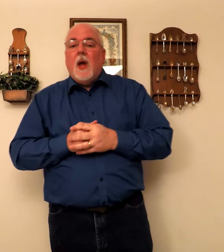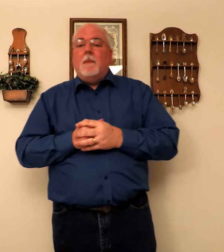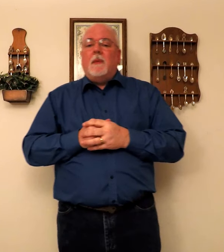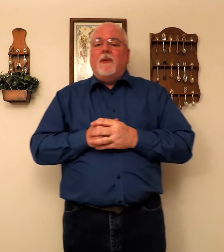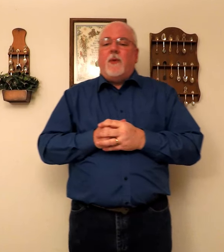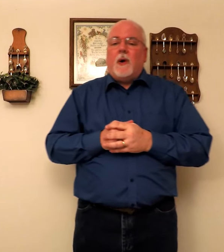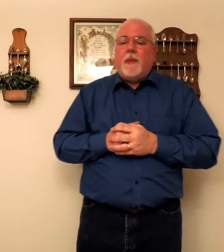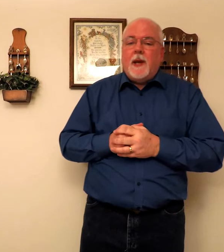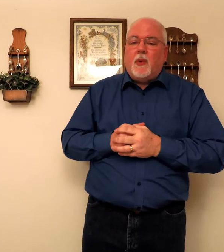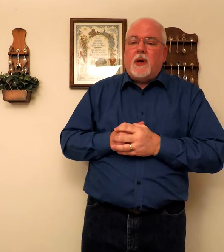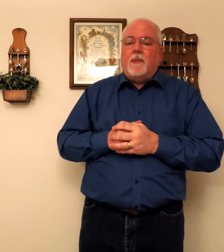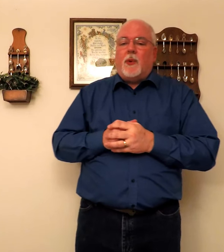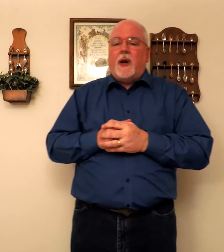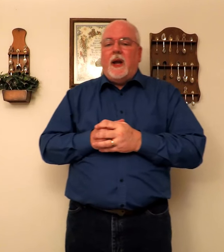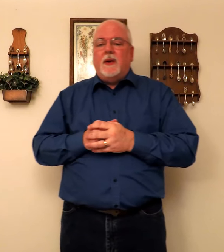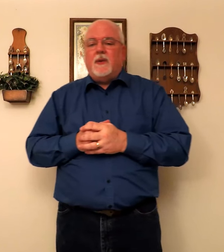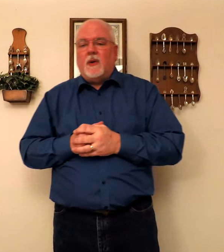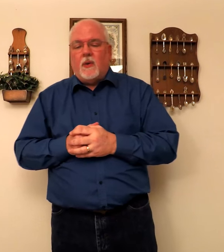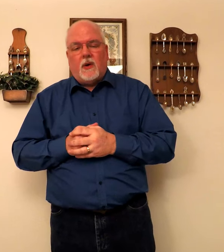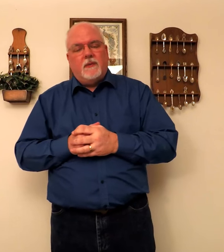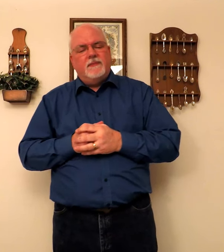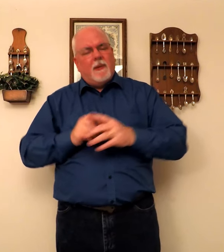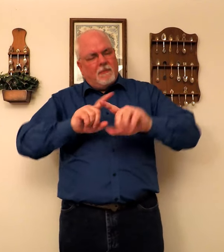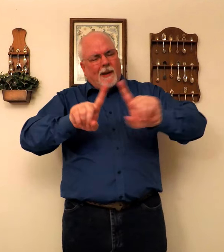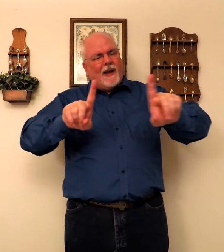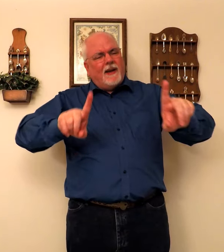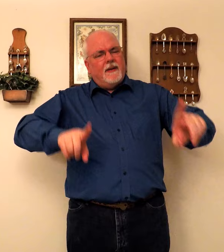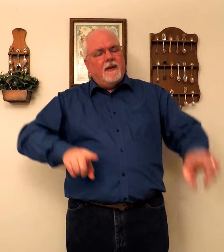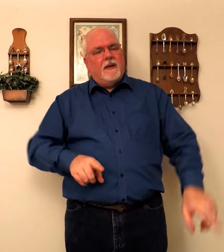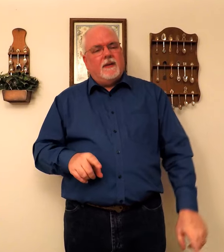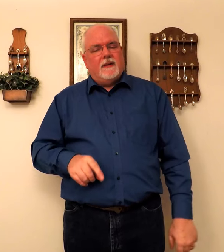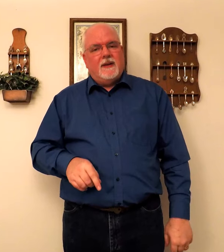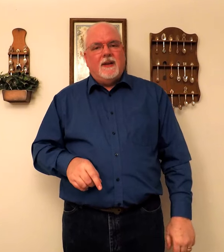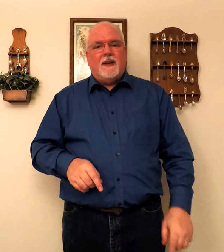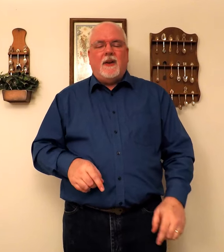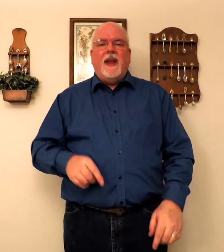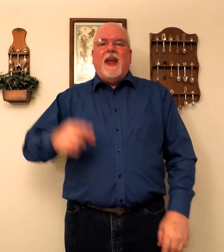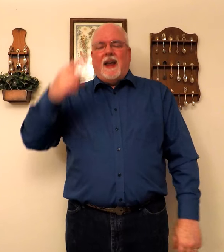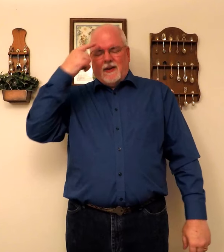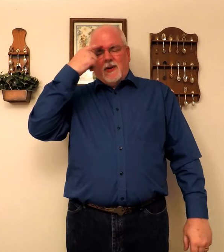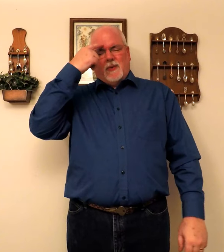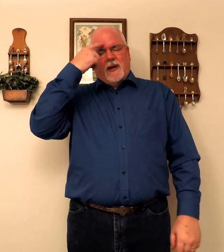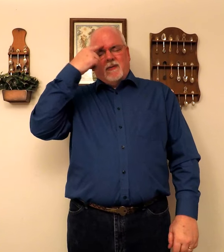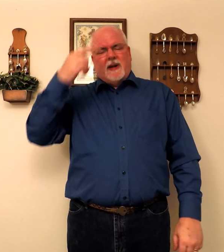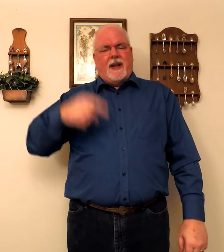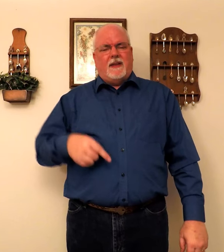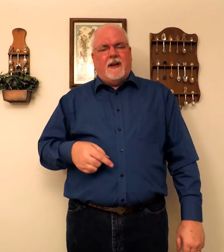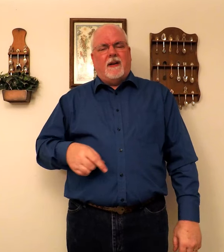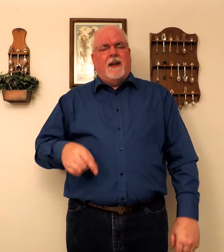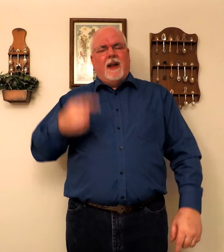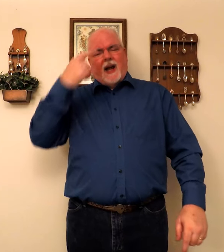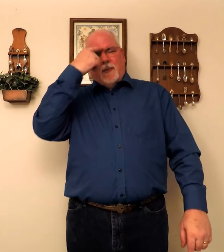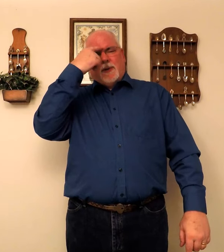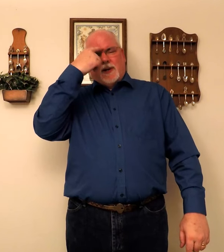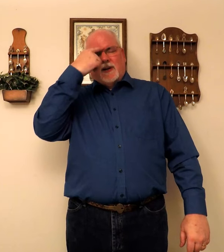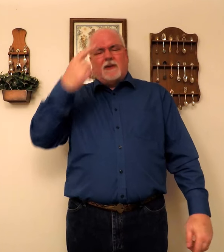But before people can pray to the Lord. But. Okay. And notice what I did with my head there. I put a little